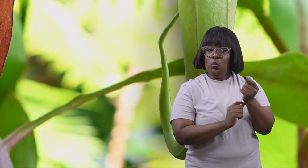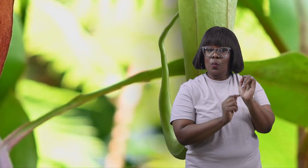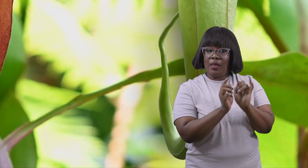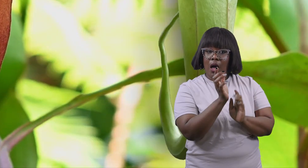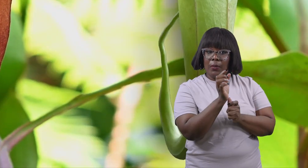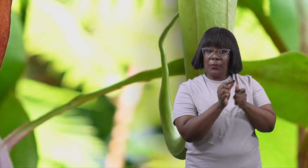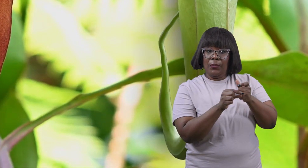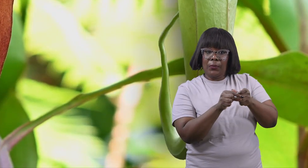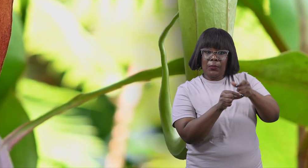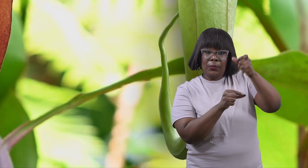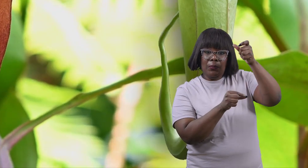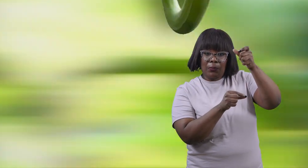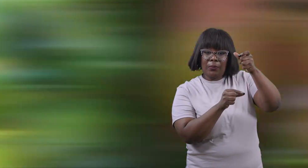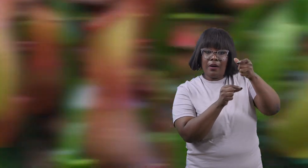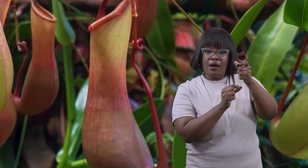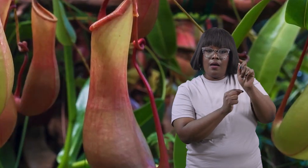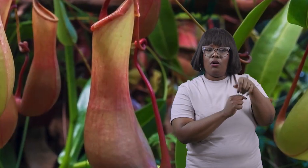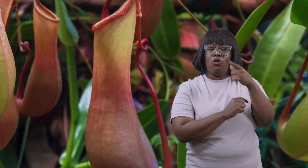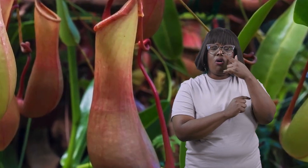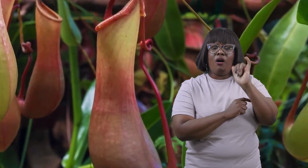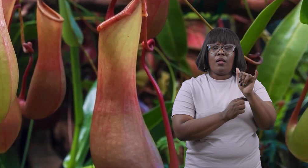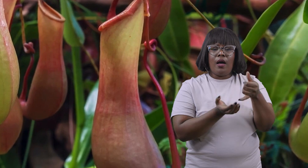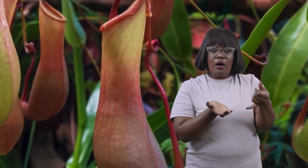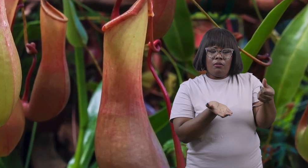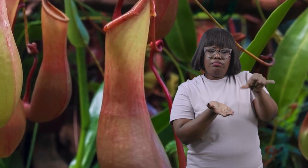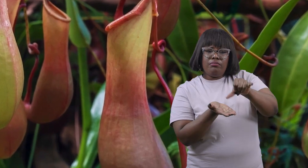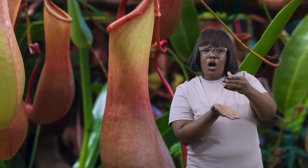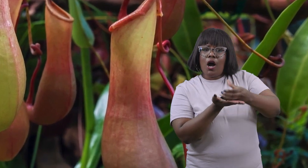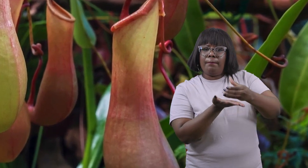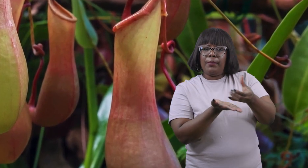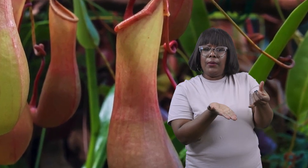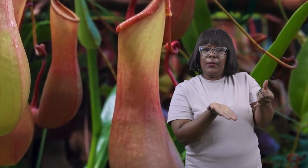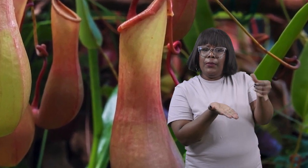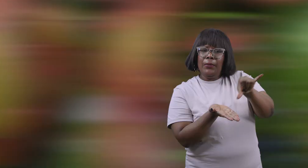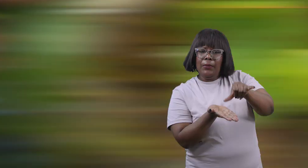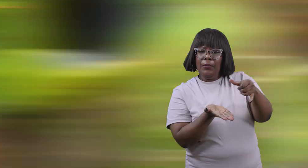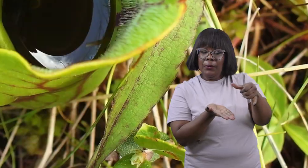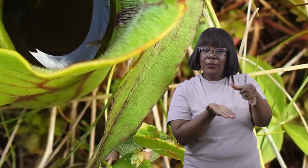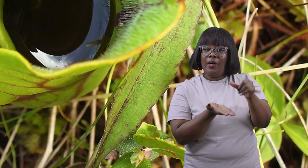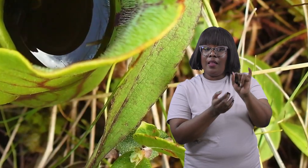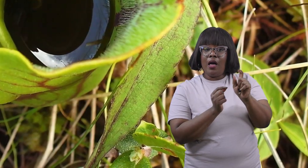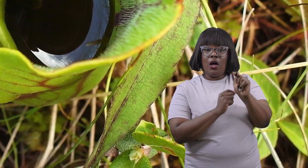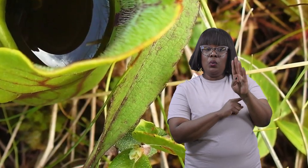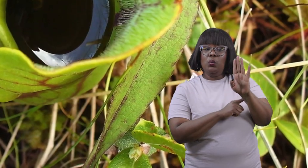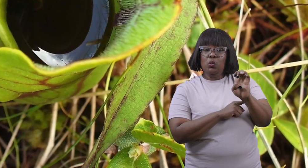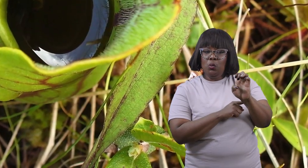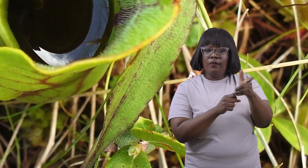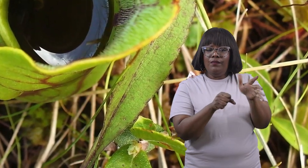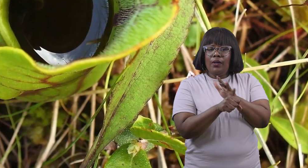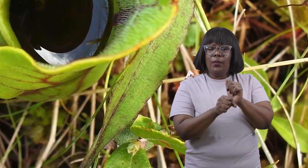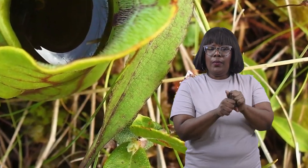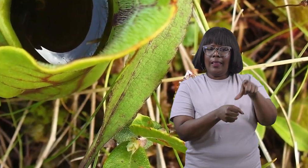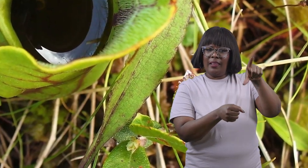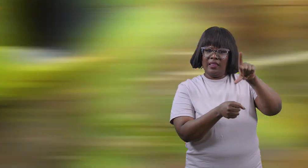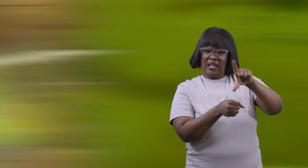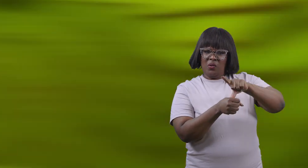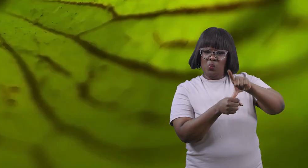tall tube shaped container that resembles a pitcher or cup the tube is filled with a liquid that attracts